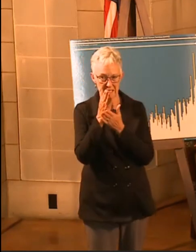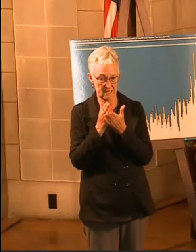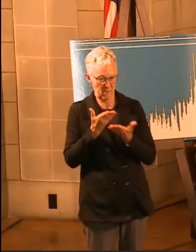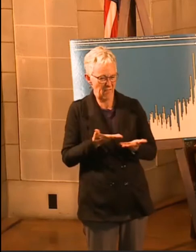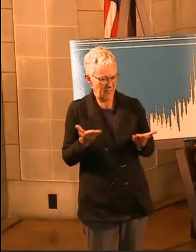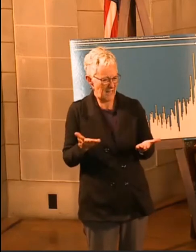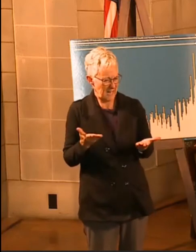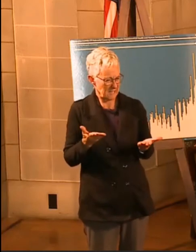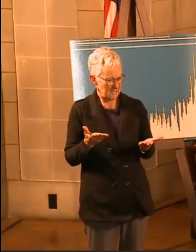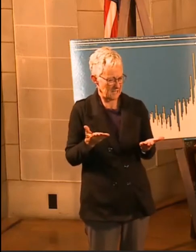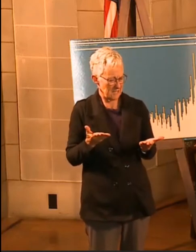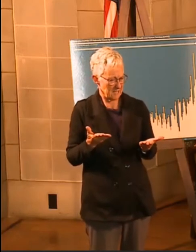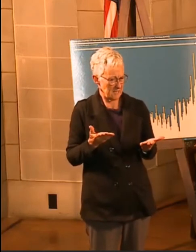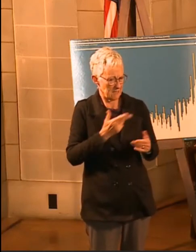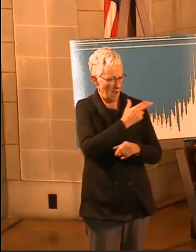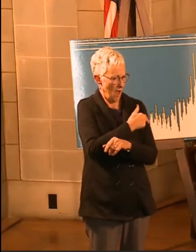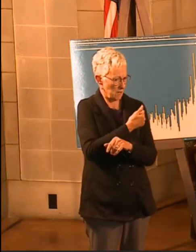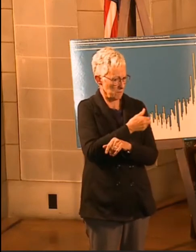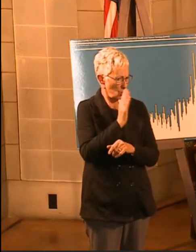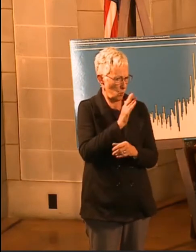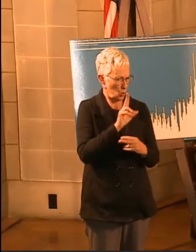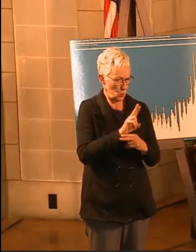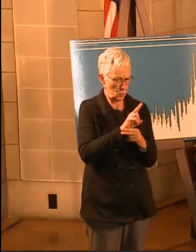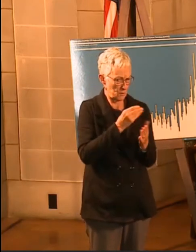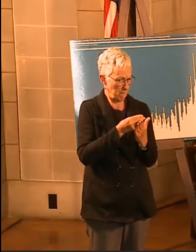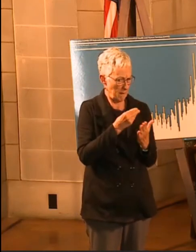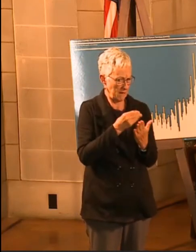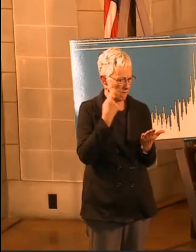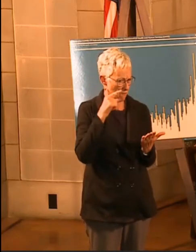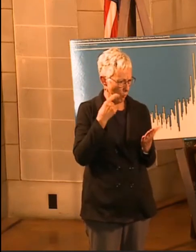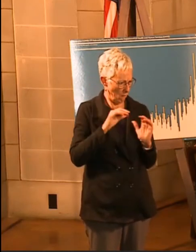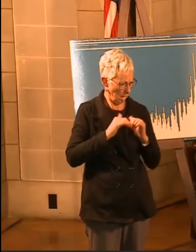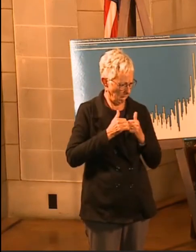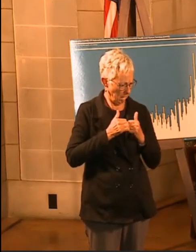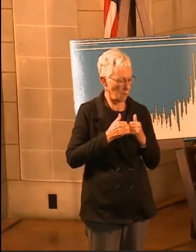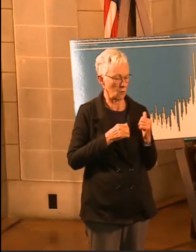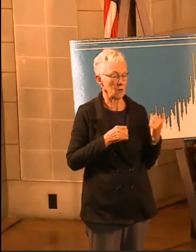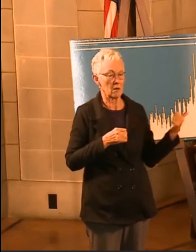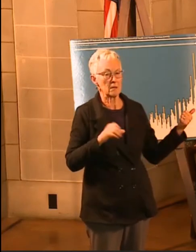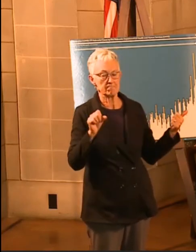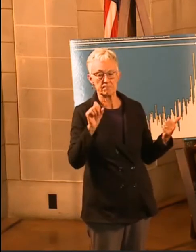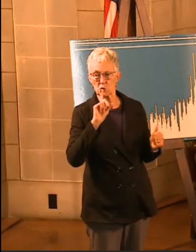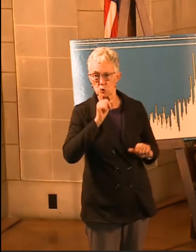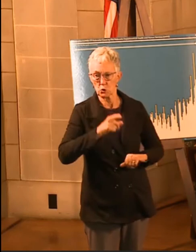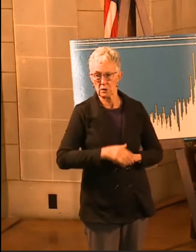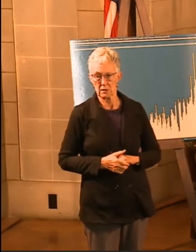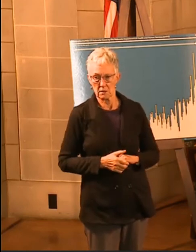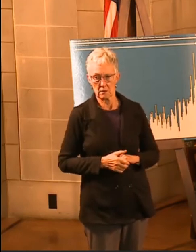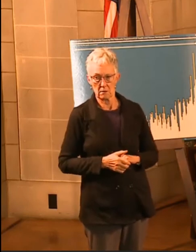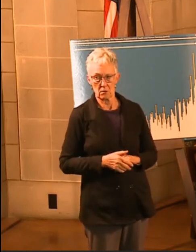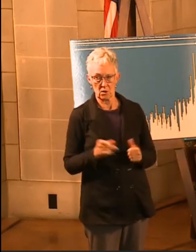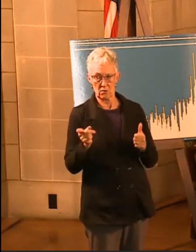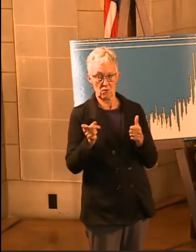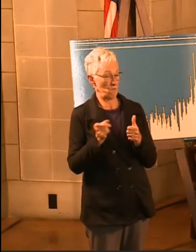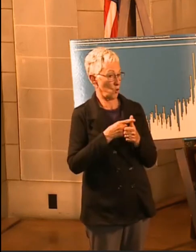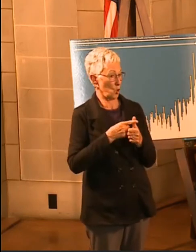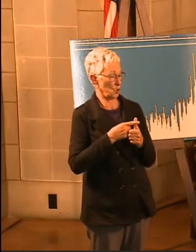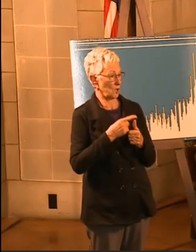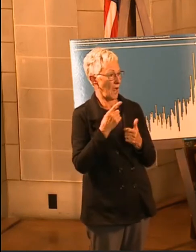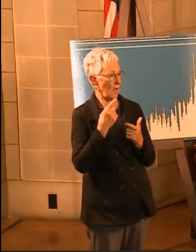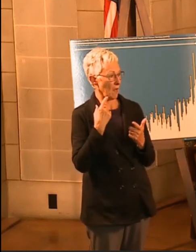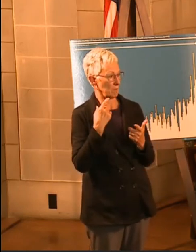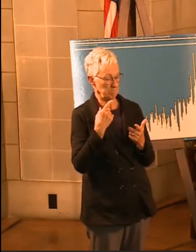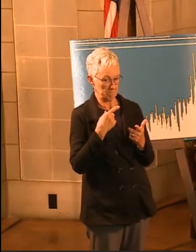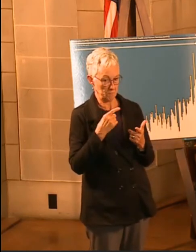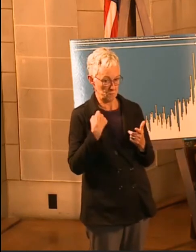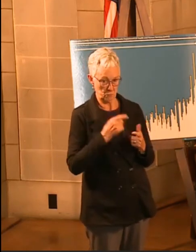Yeah. So, Governor asked me to just go over how the hospitals might be able to use this money. The first thing we thought they'd be able to do is to go